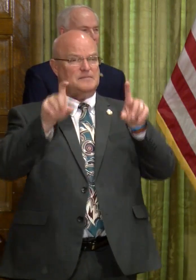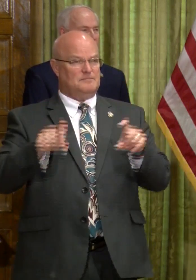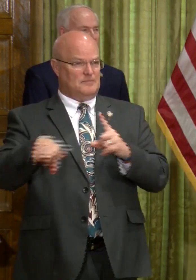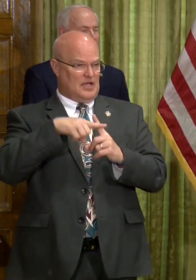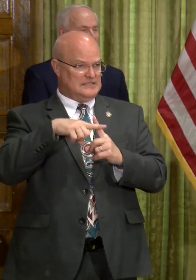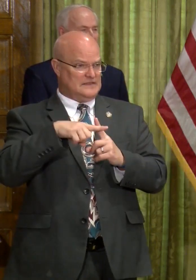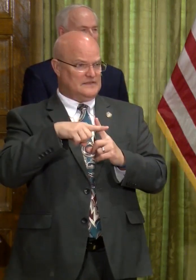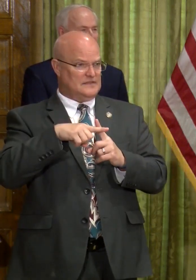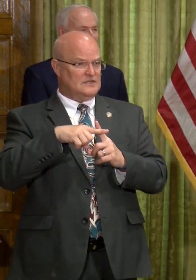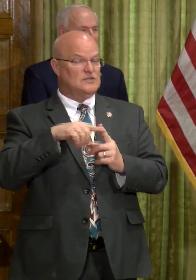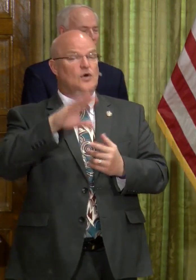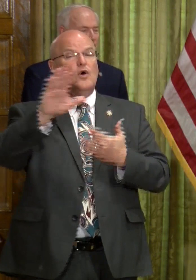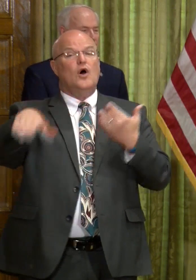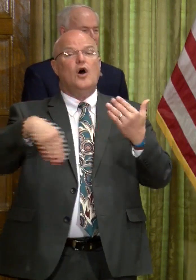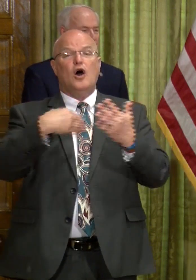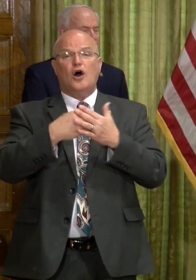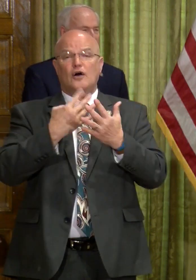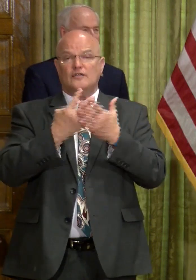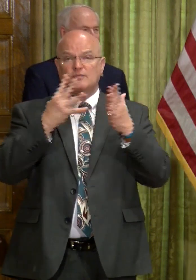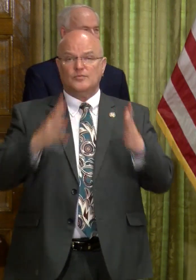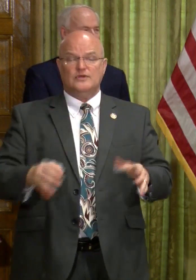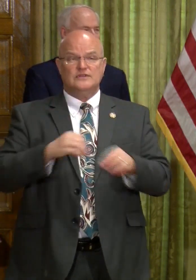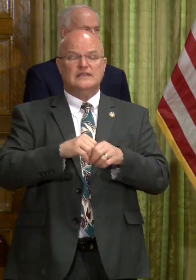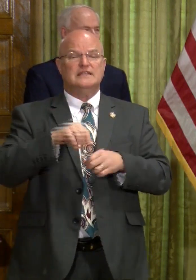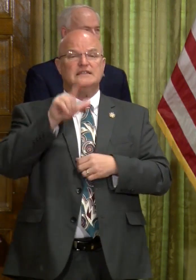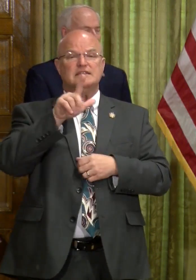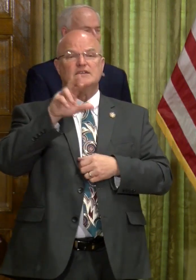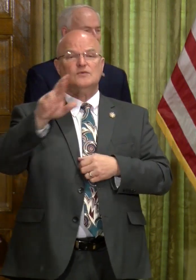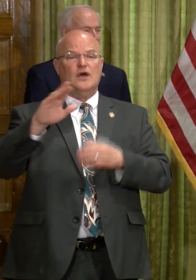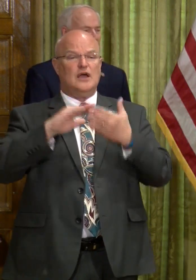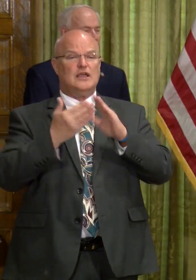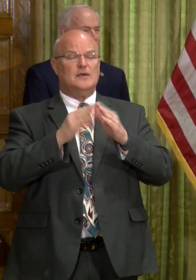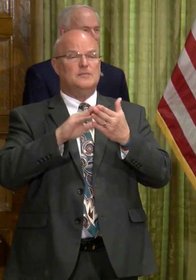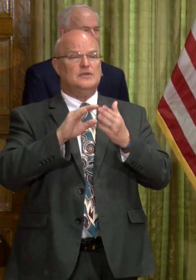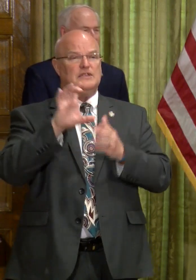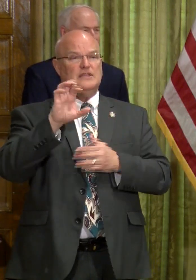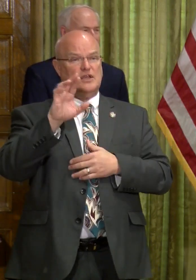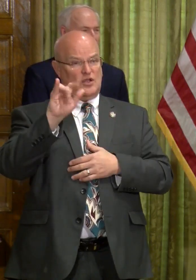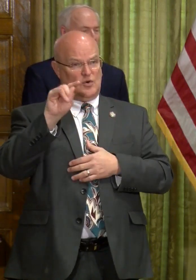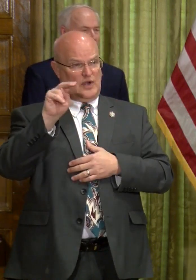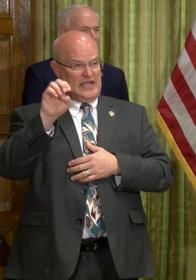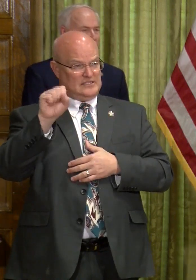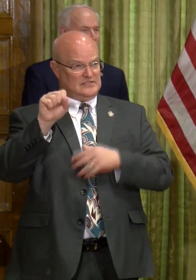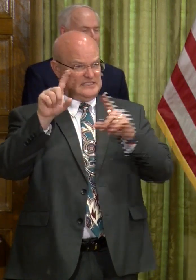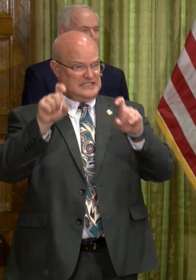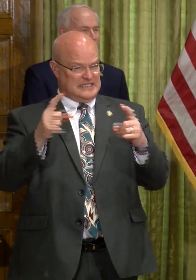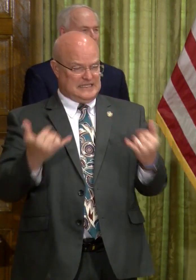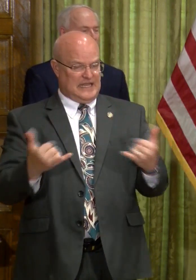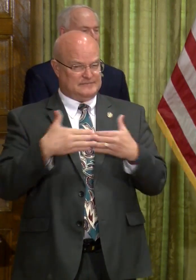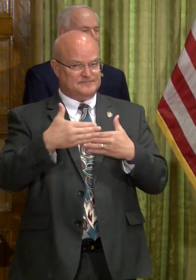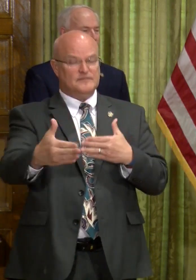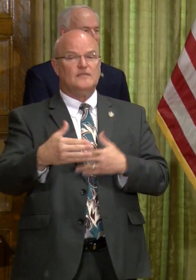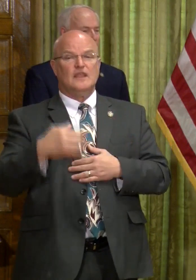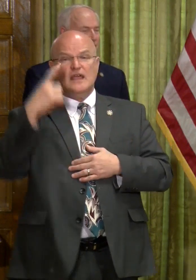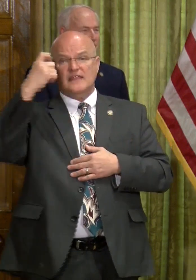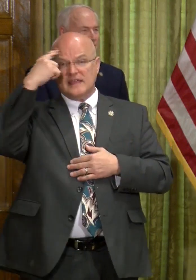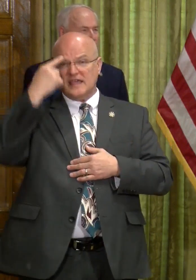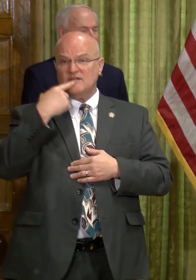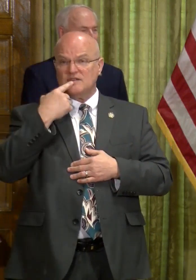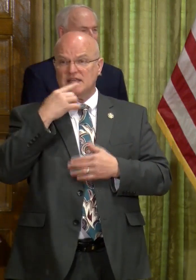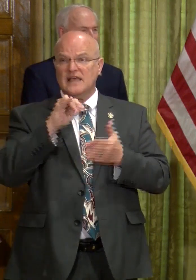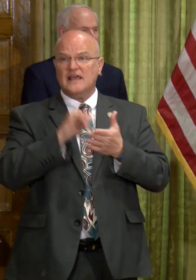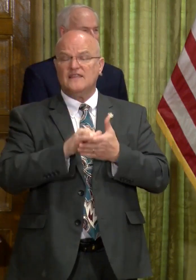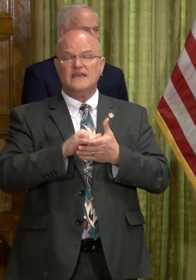testing all of the inmates at the Little Rock Community Corrections. And we also, the governor has mentioned,